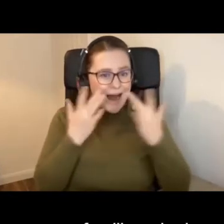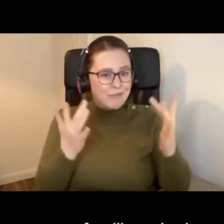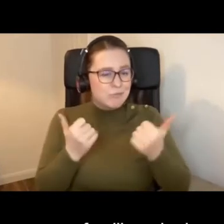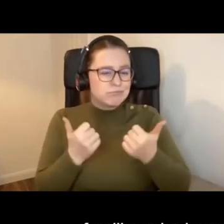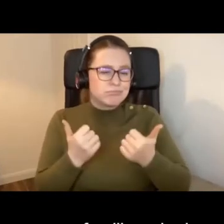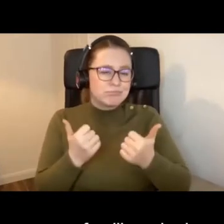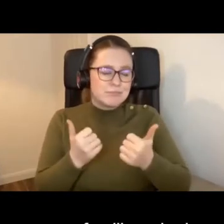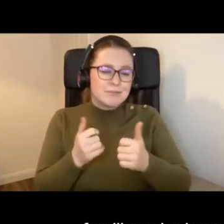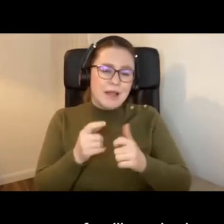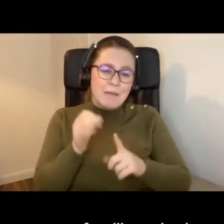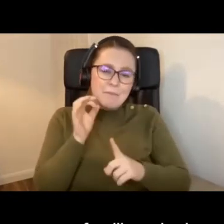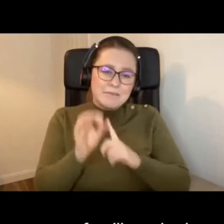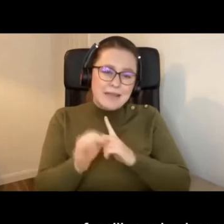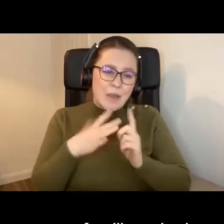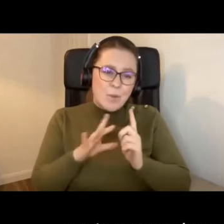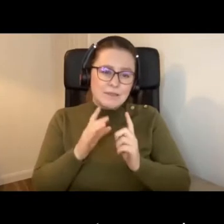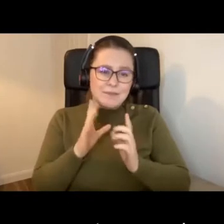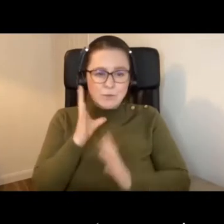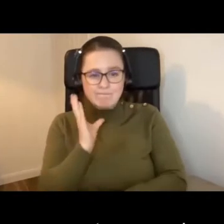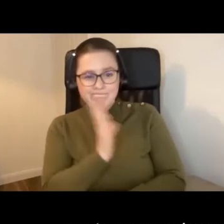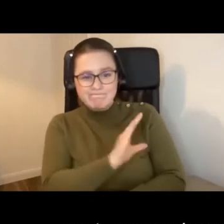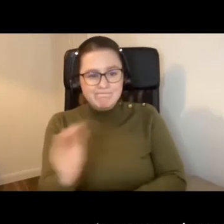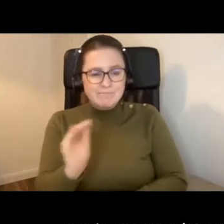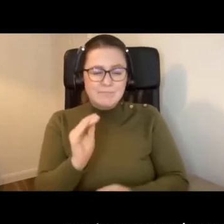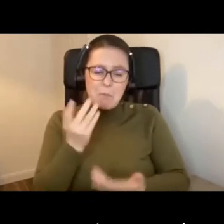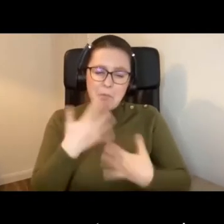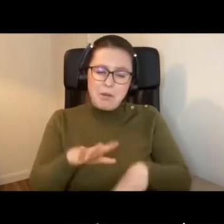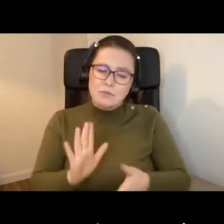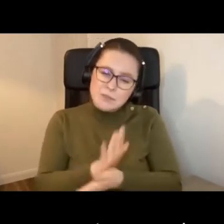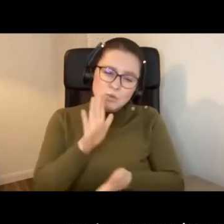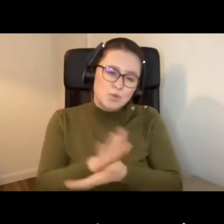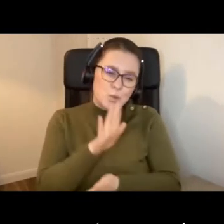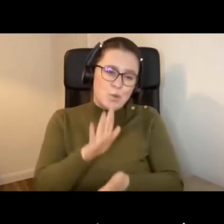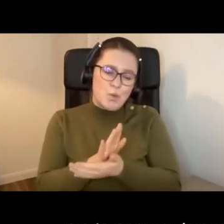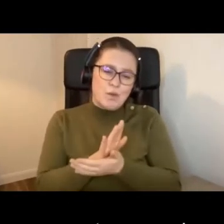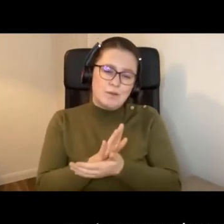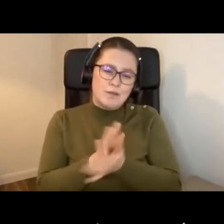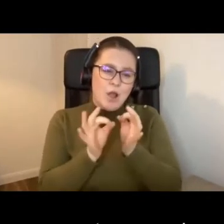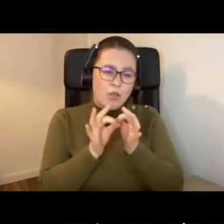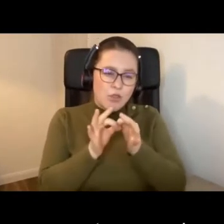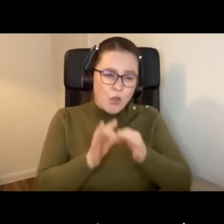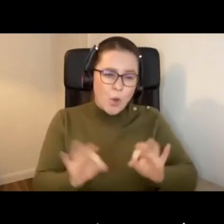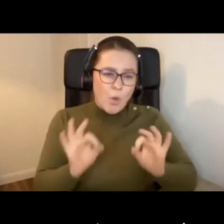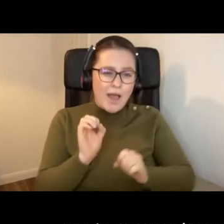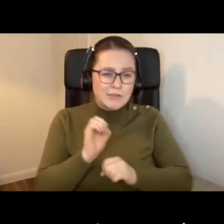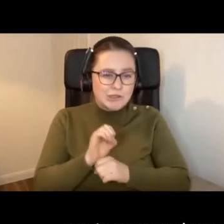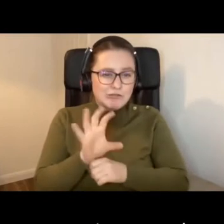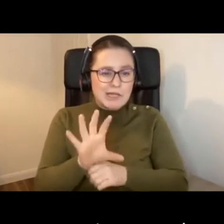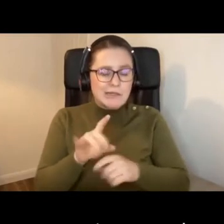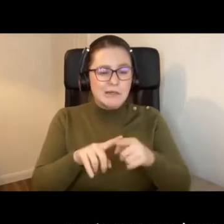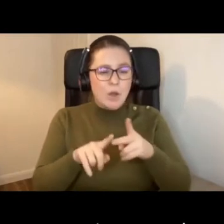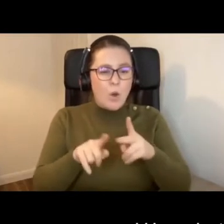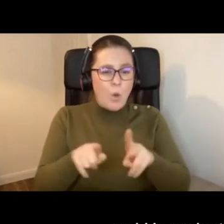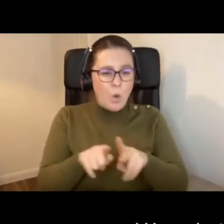particularly wanted me to pass on how much they've enjoyed the quiet screenings and also the Art and